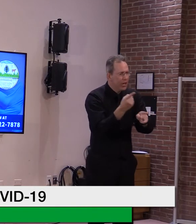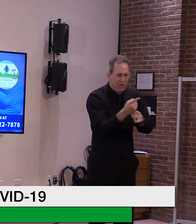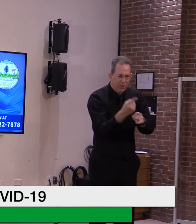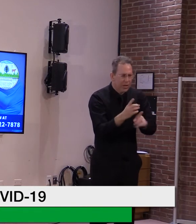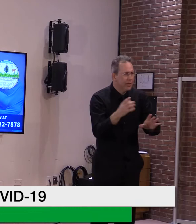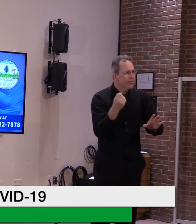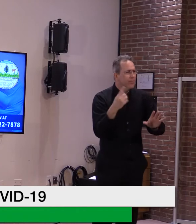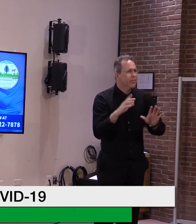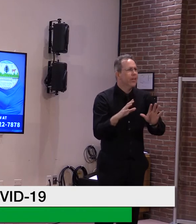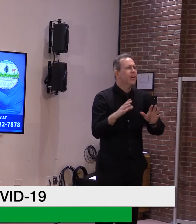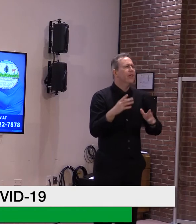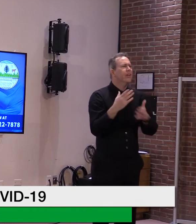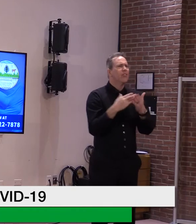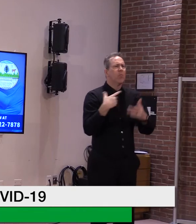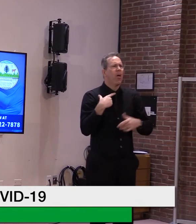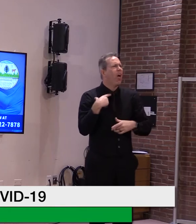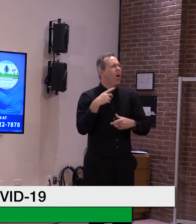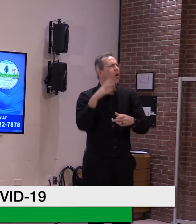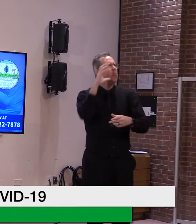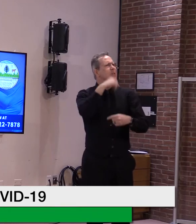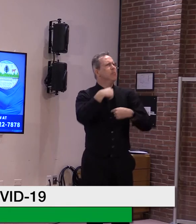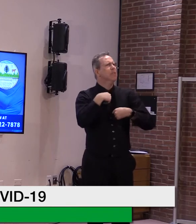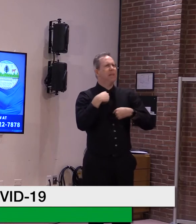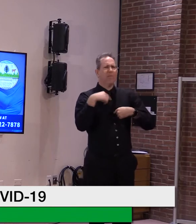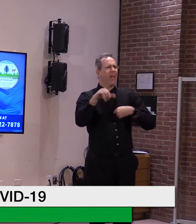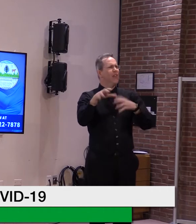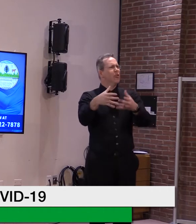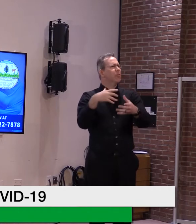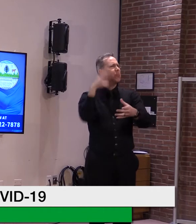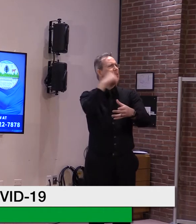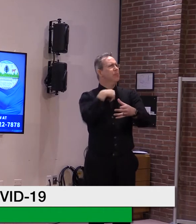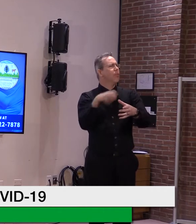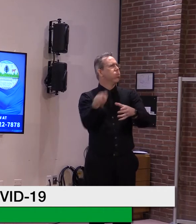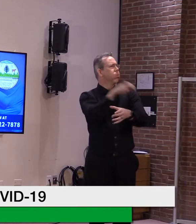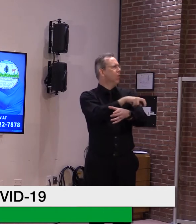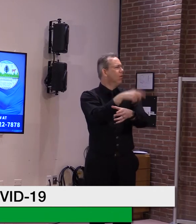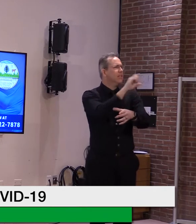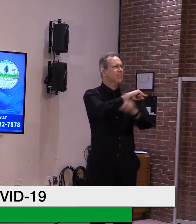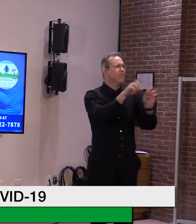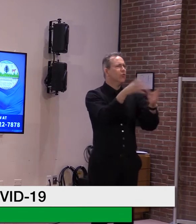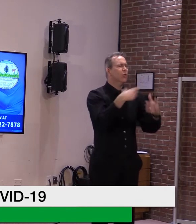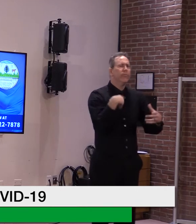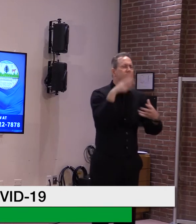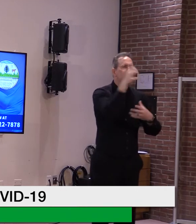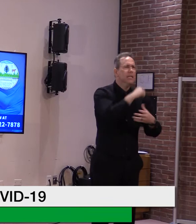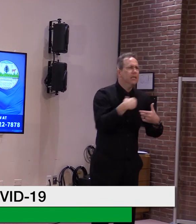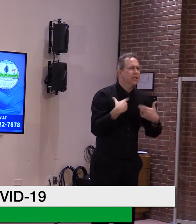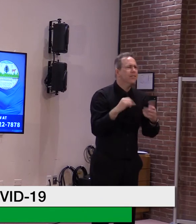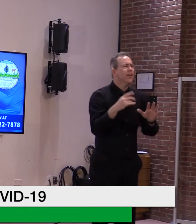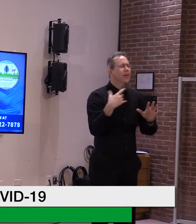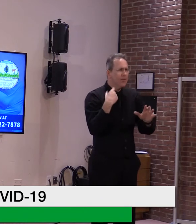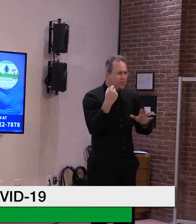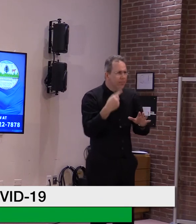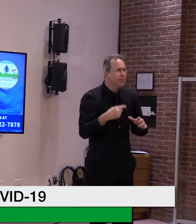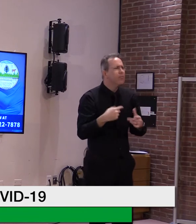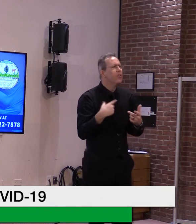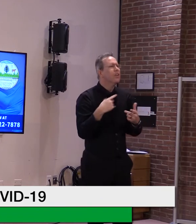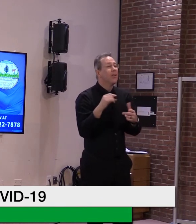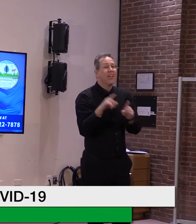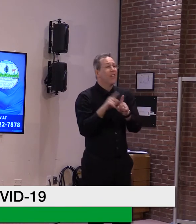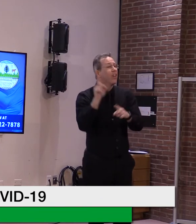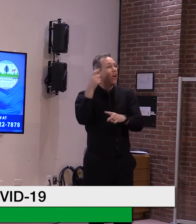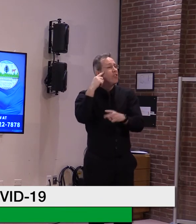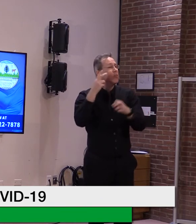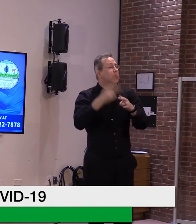this, and the governor has said this, we're looking at getting back to age band, which makes things a lot easier after we get through these